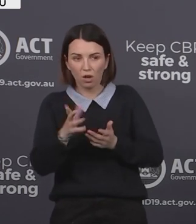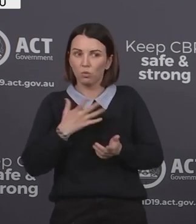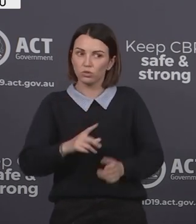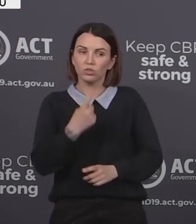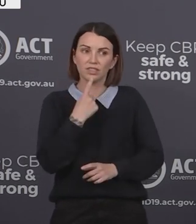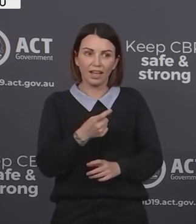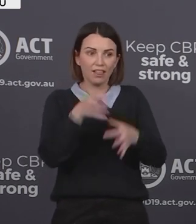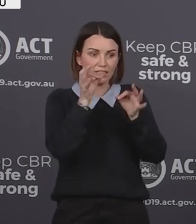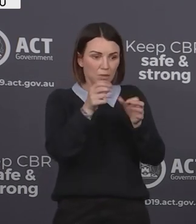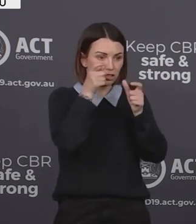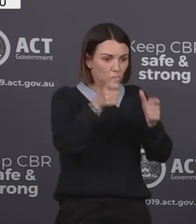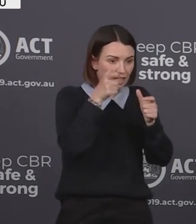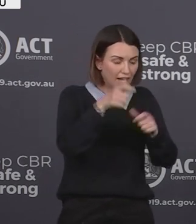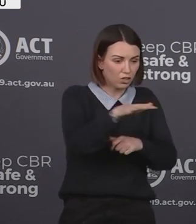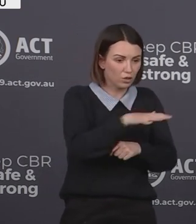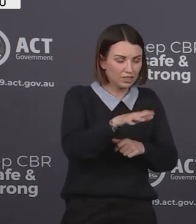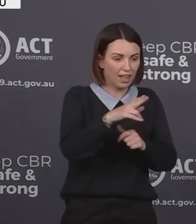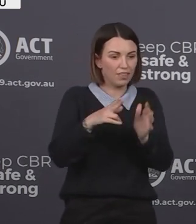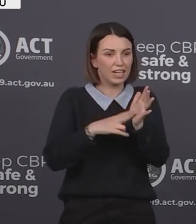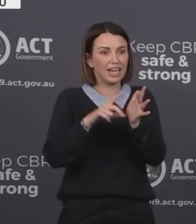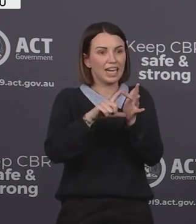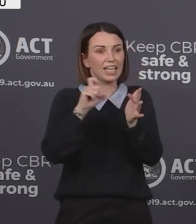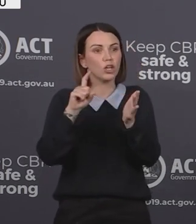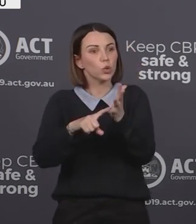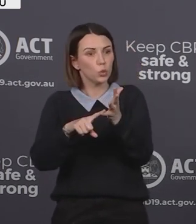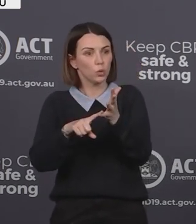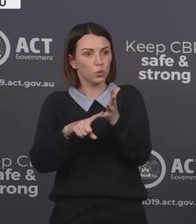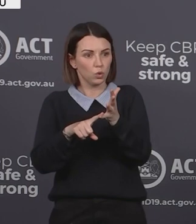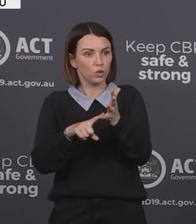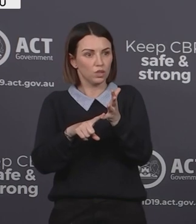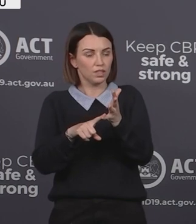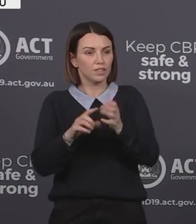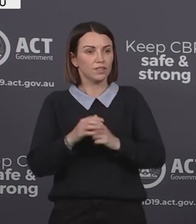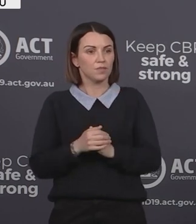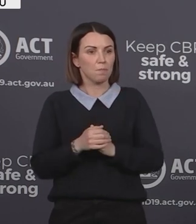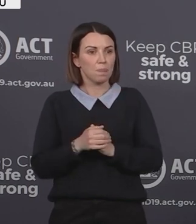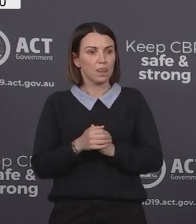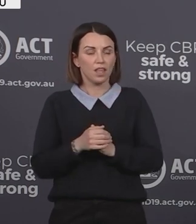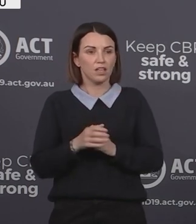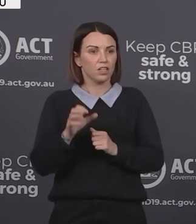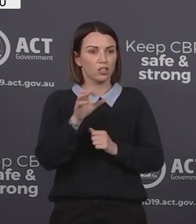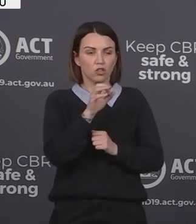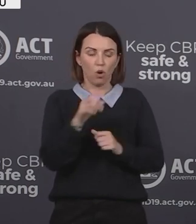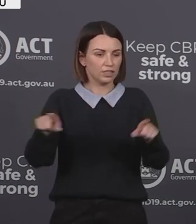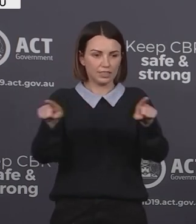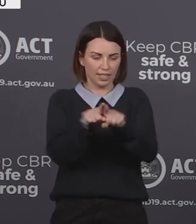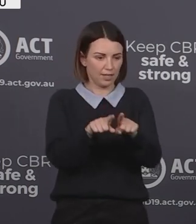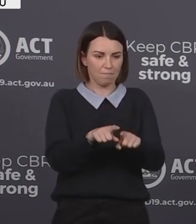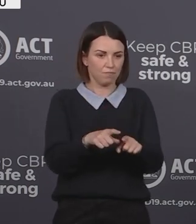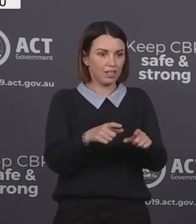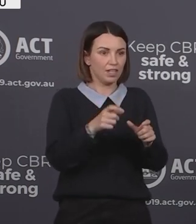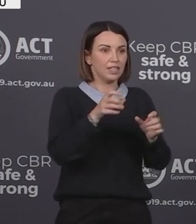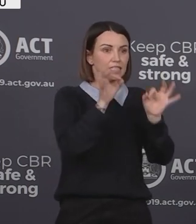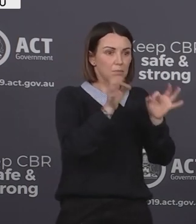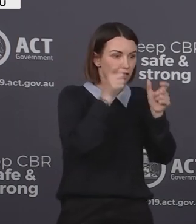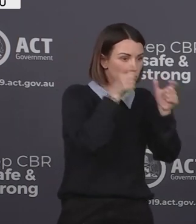and the neonatal intensive care unit are not the same thing. And I'd be